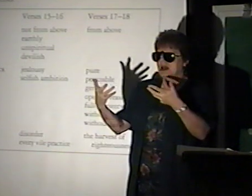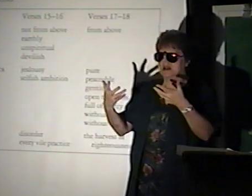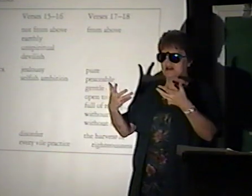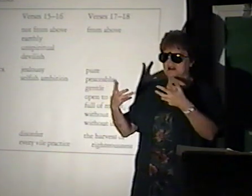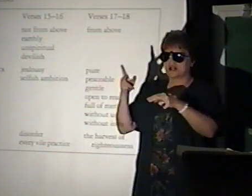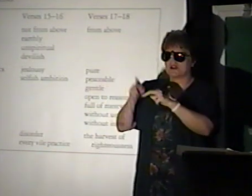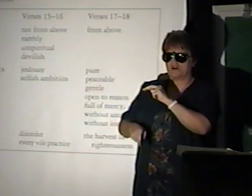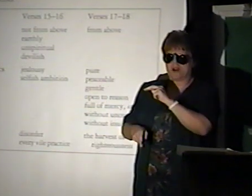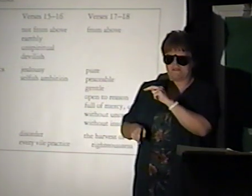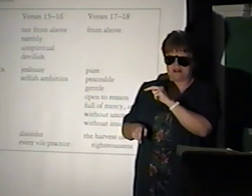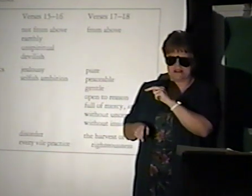Cut off.